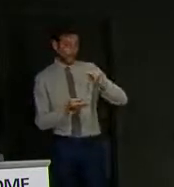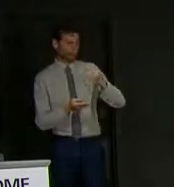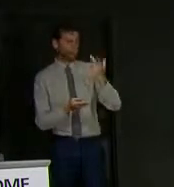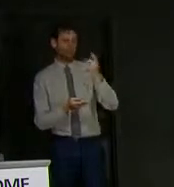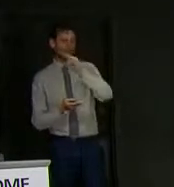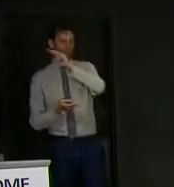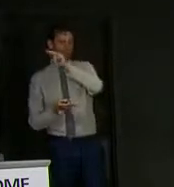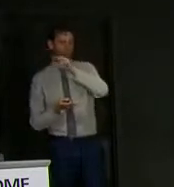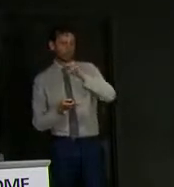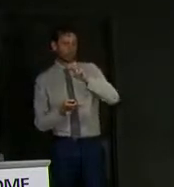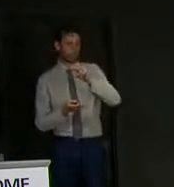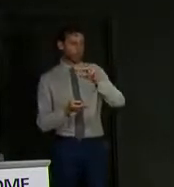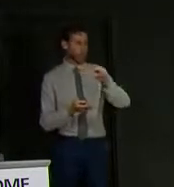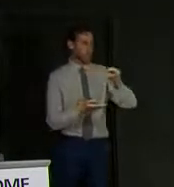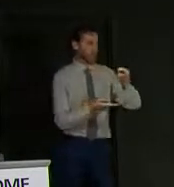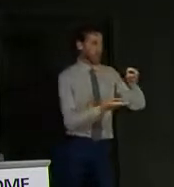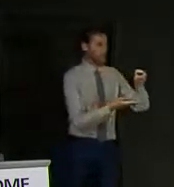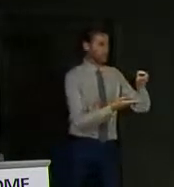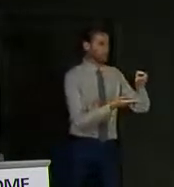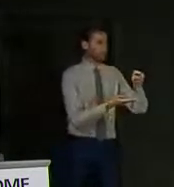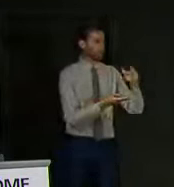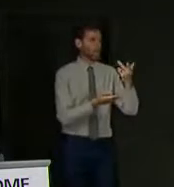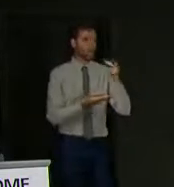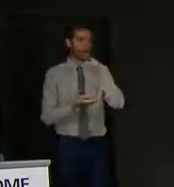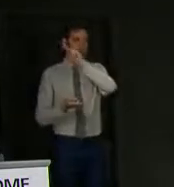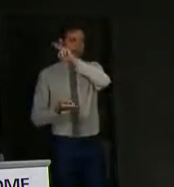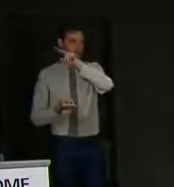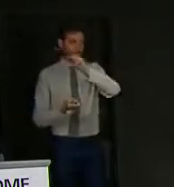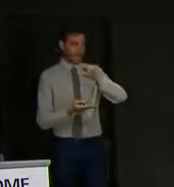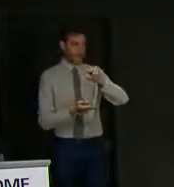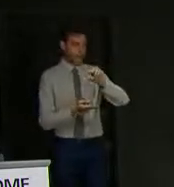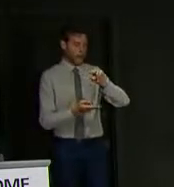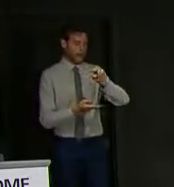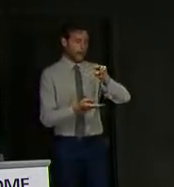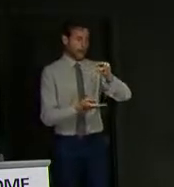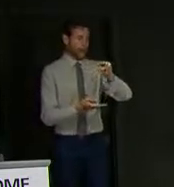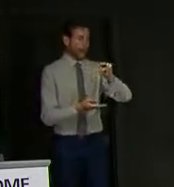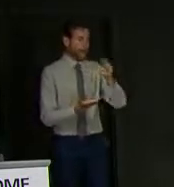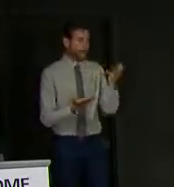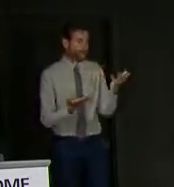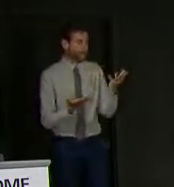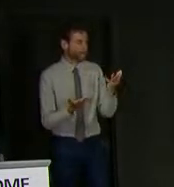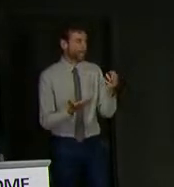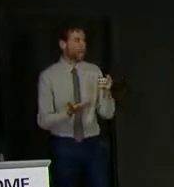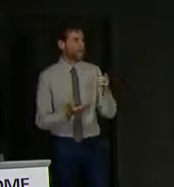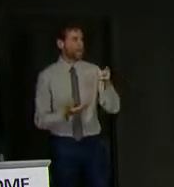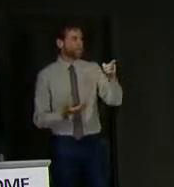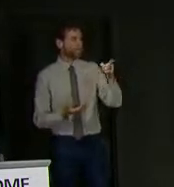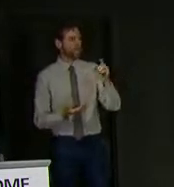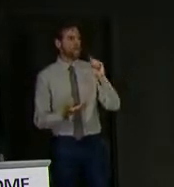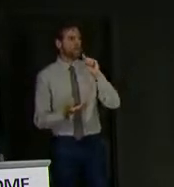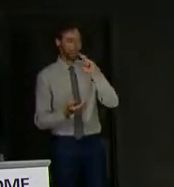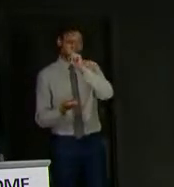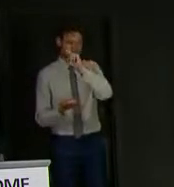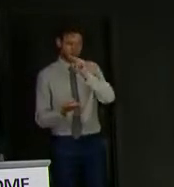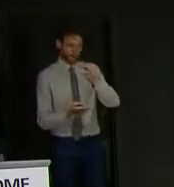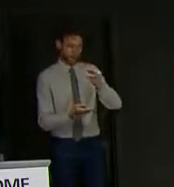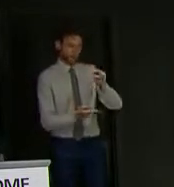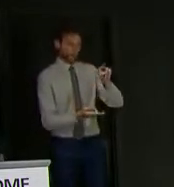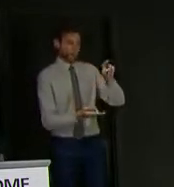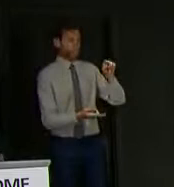plateau or possibly even go up a little bit? And if so, at what point do the alarm bells start ringing exactly?